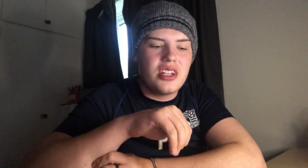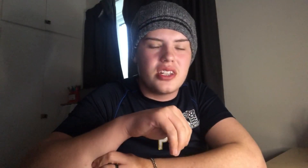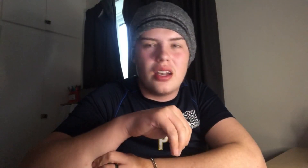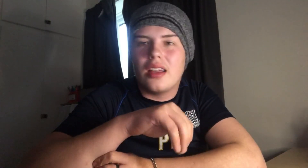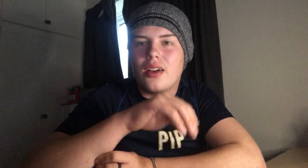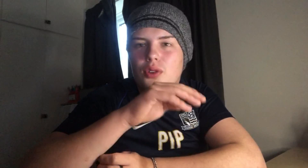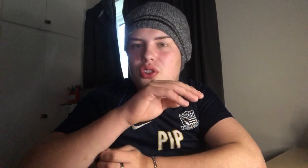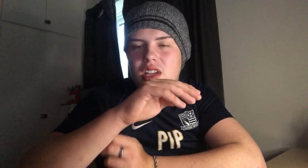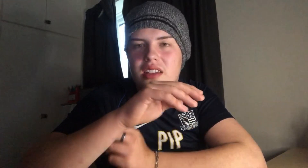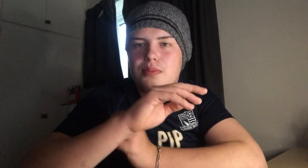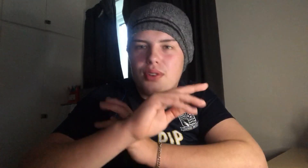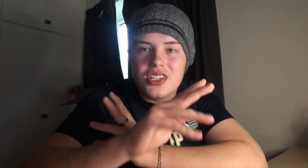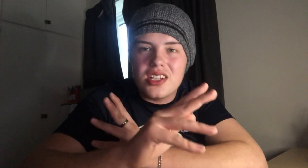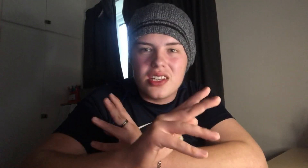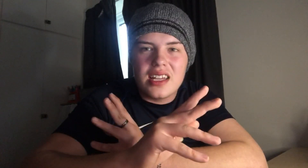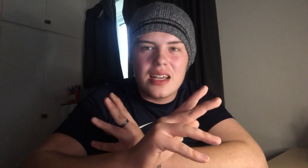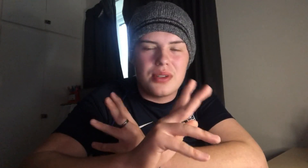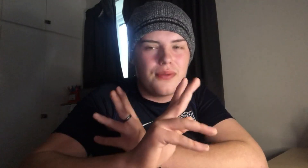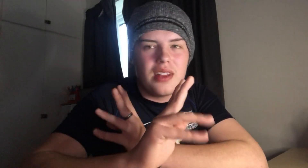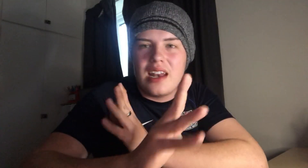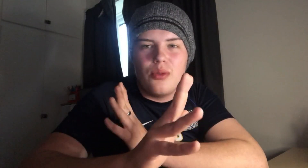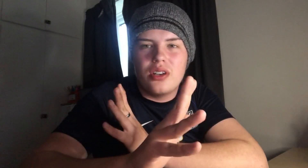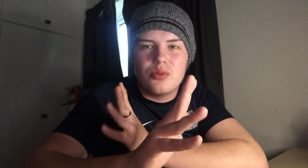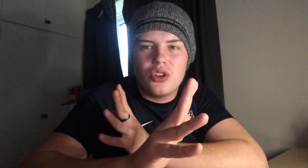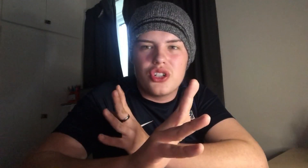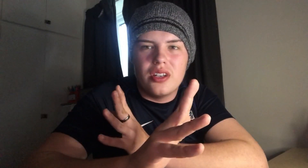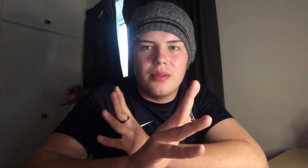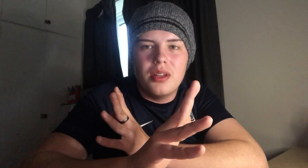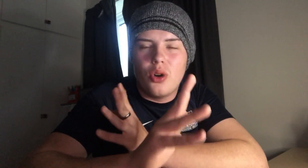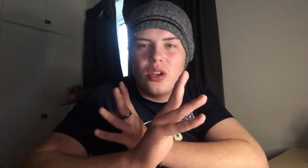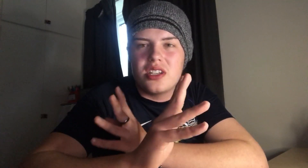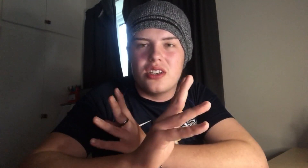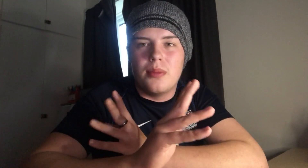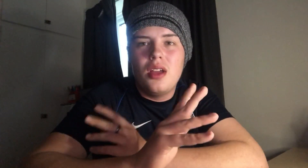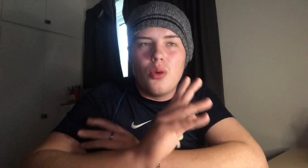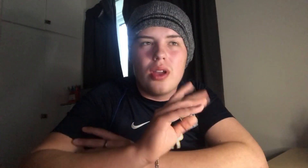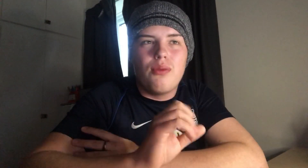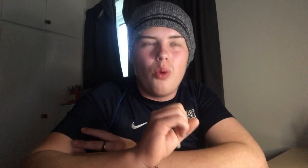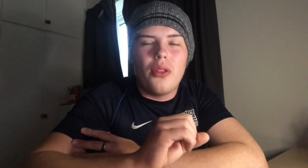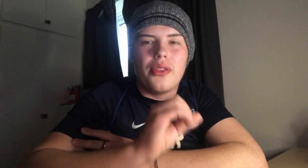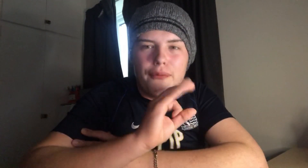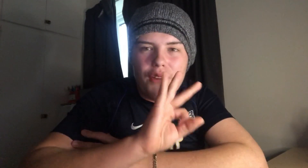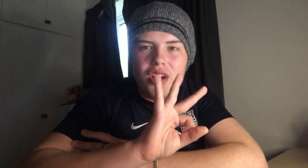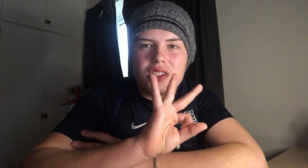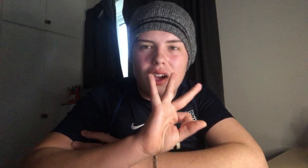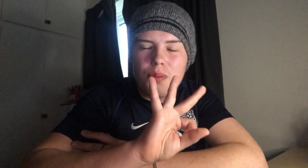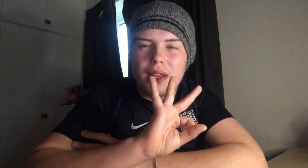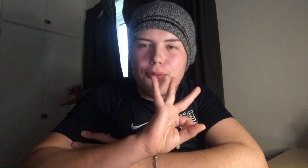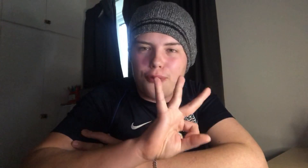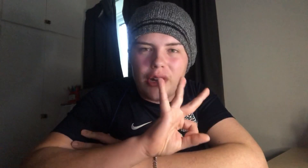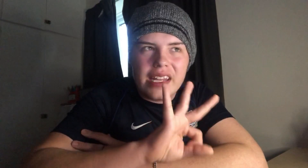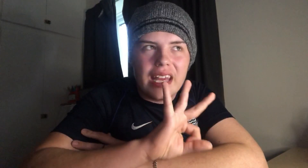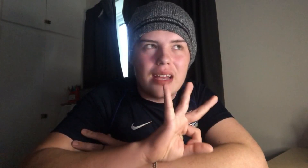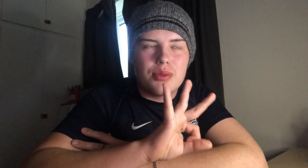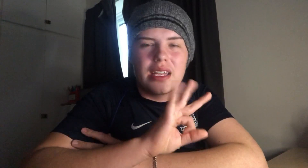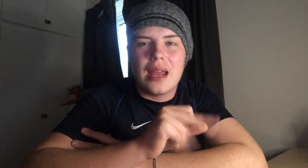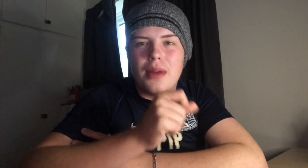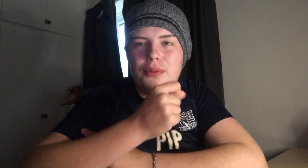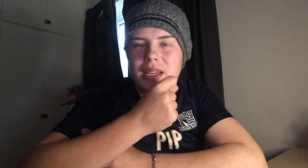recently, I've got to say, these pre-season games, if anyone is watching them or listening to them, we have won the first opening three games. We came back from